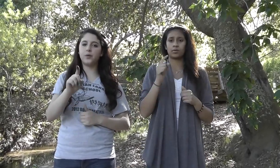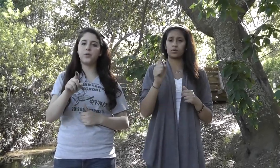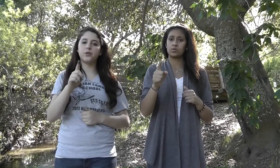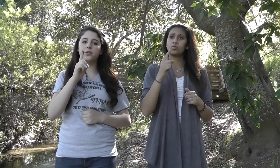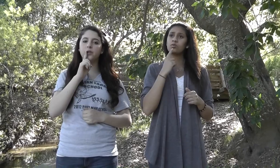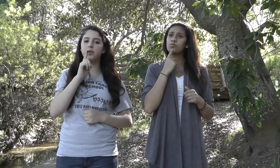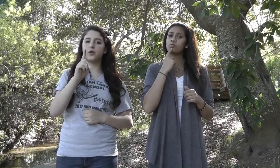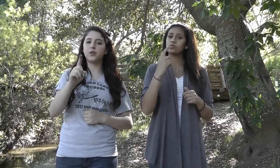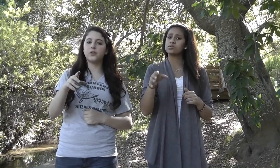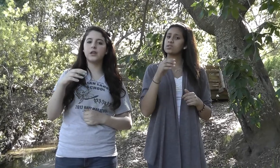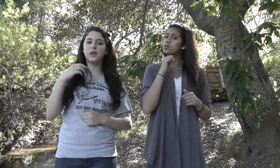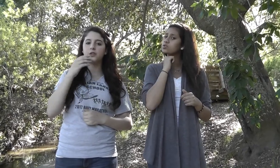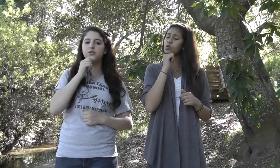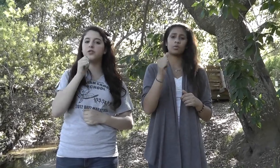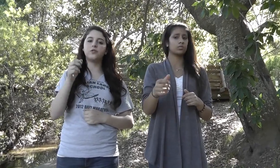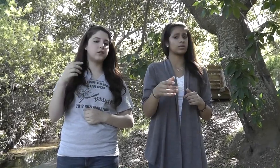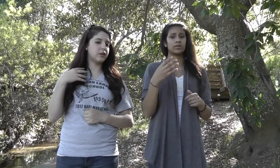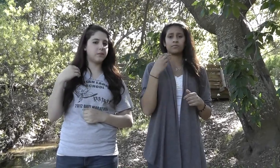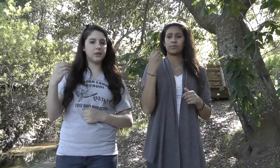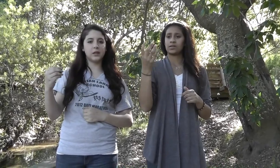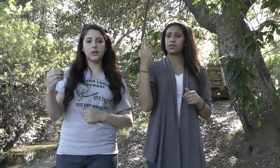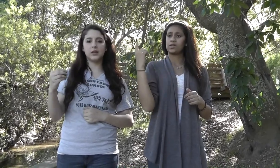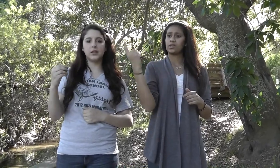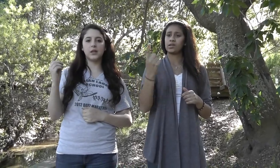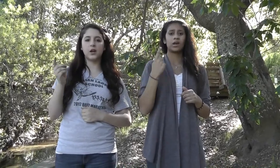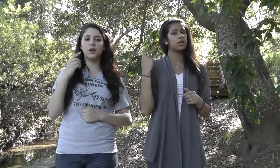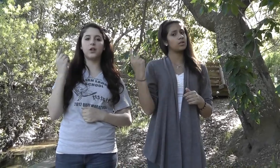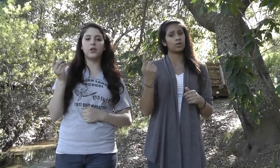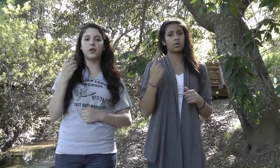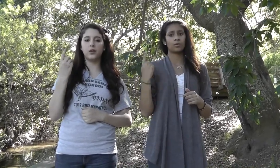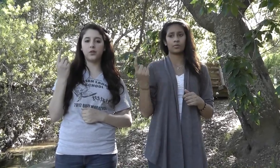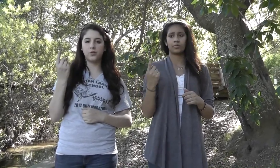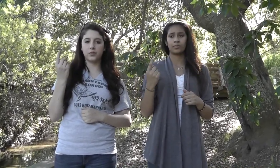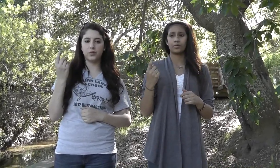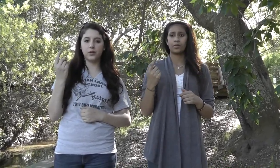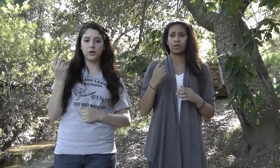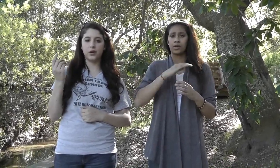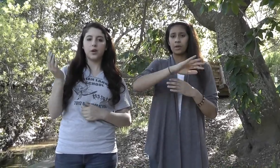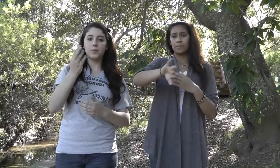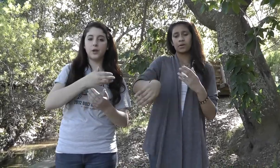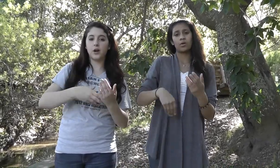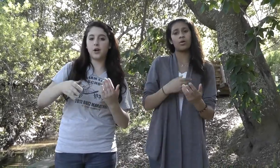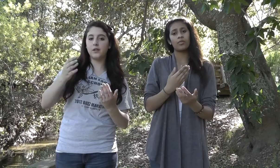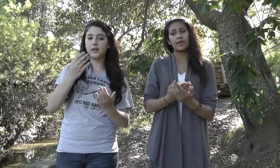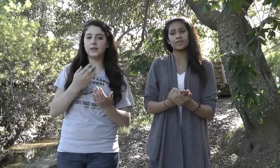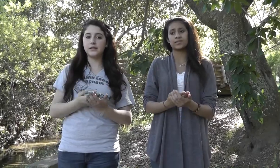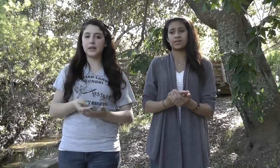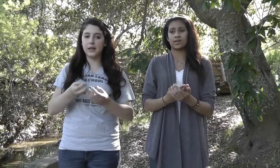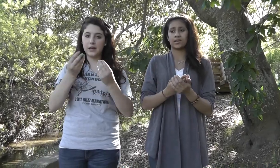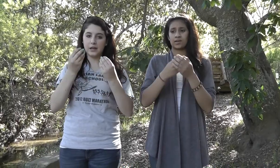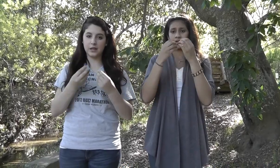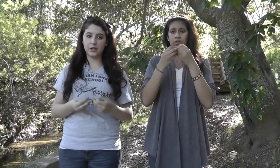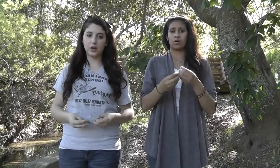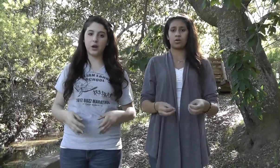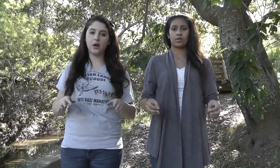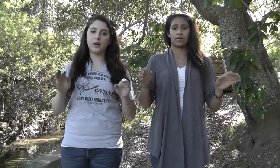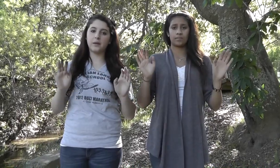you said don't leave me alone But all that's dead and gone and